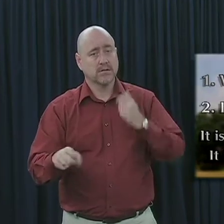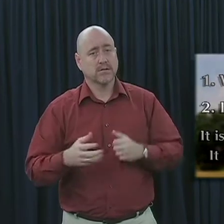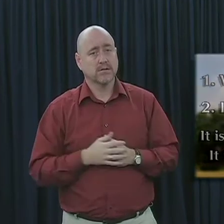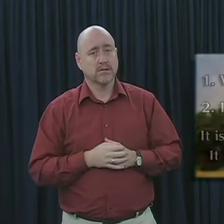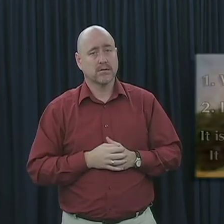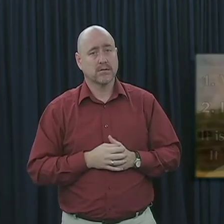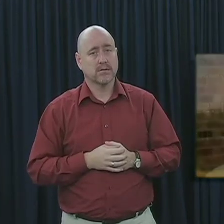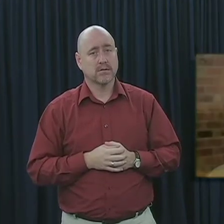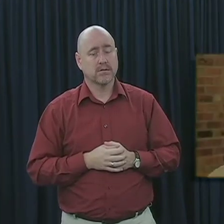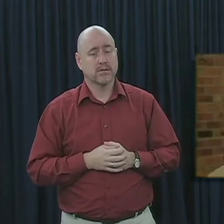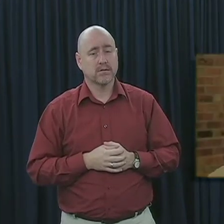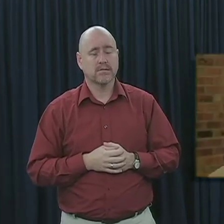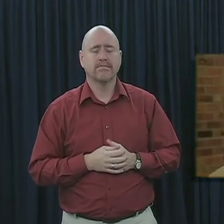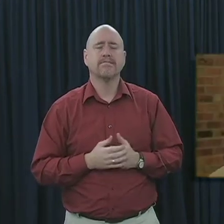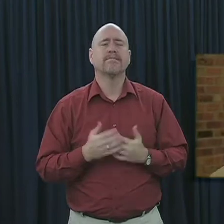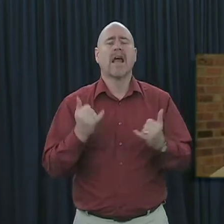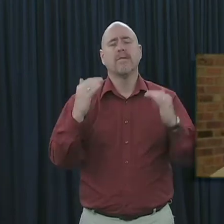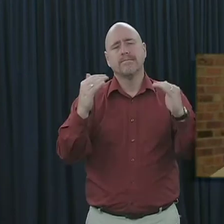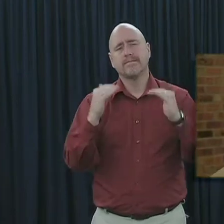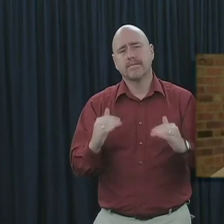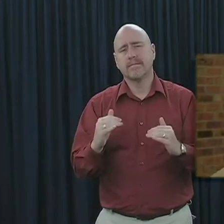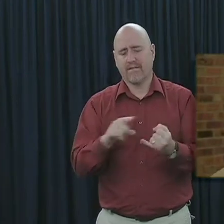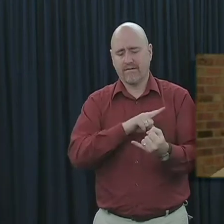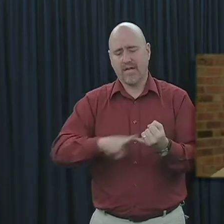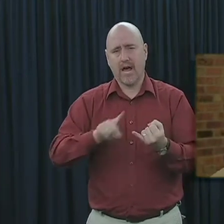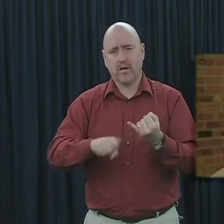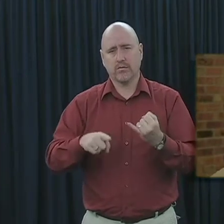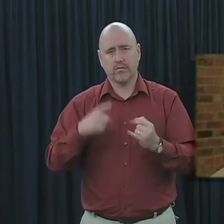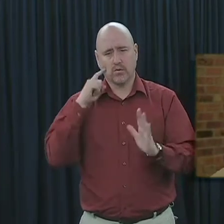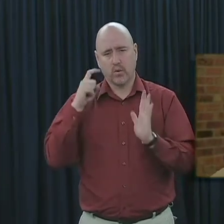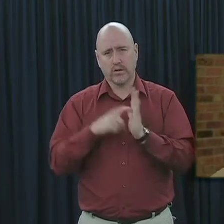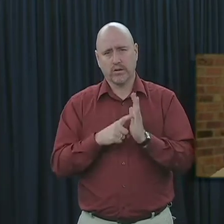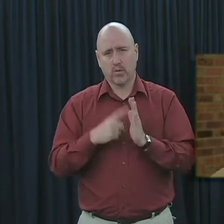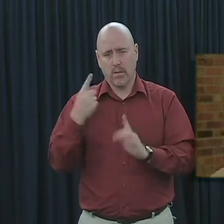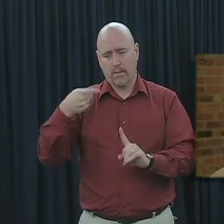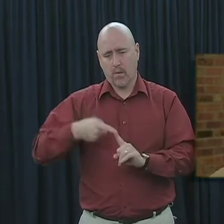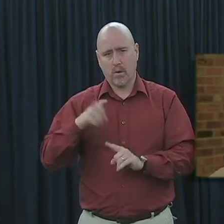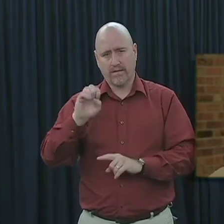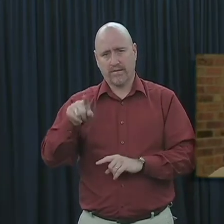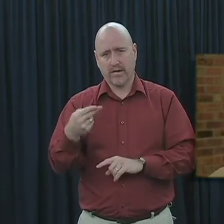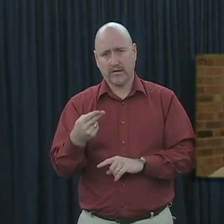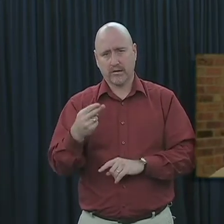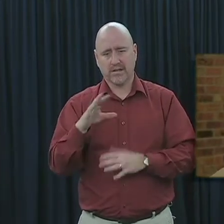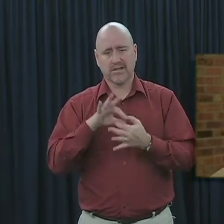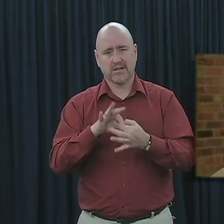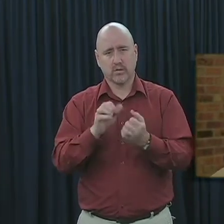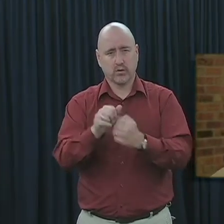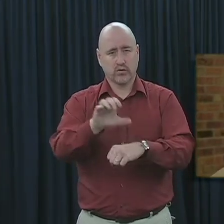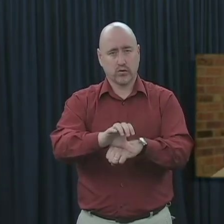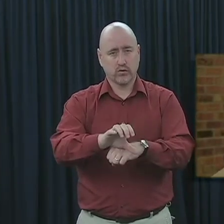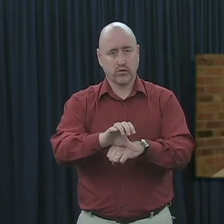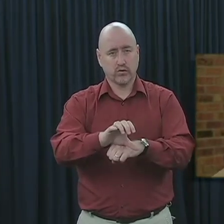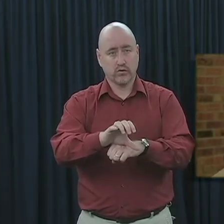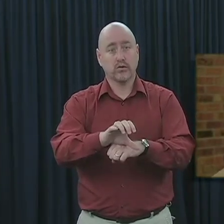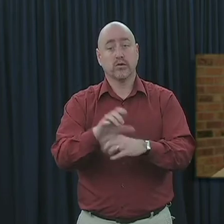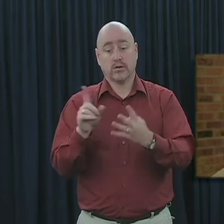essential. But now, let's notice one final point in the book of Ephesians about the church. And as we do,